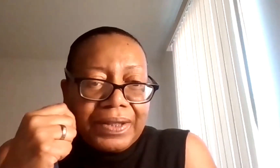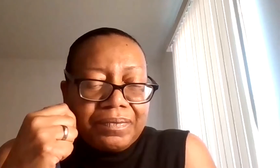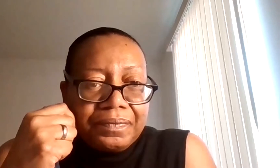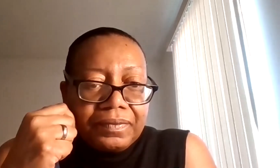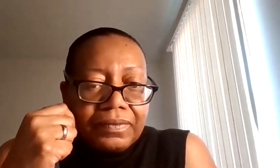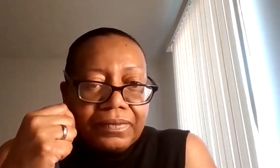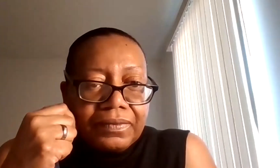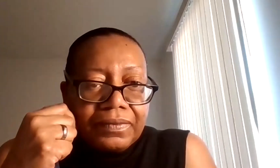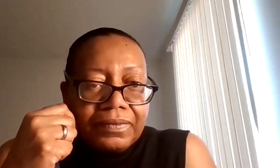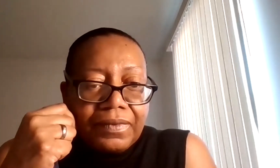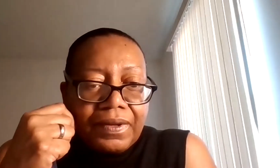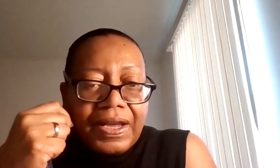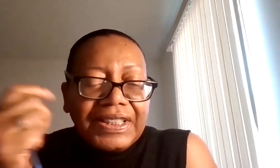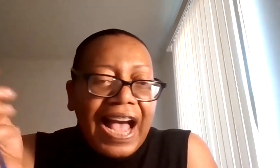ongoing?